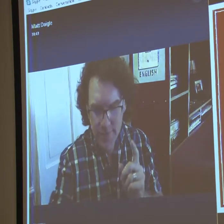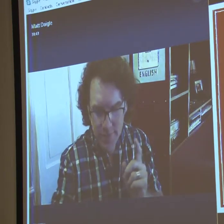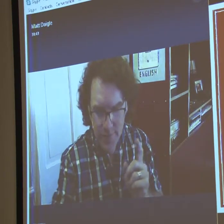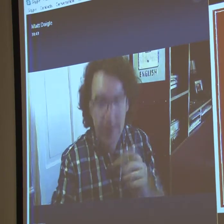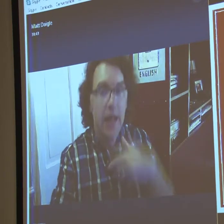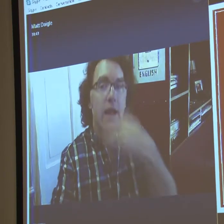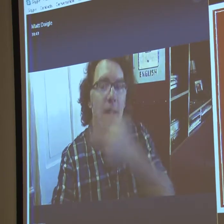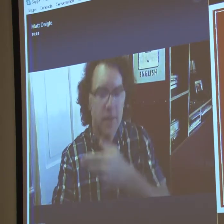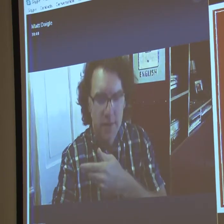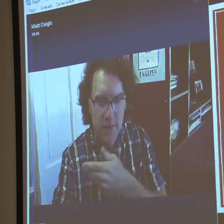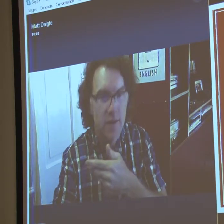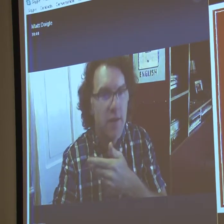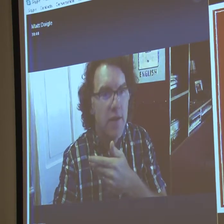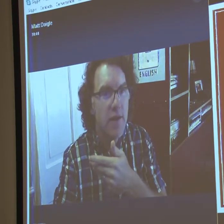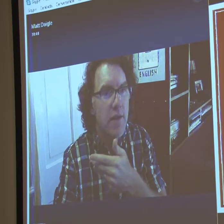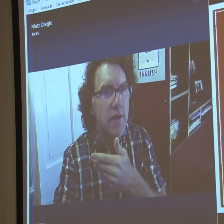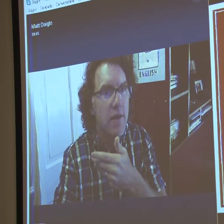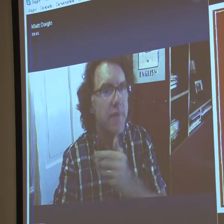Okay, next panel, please.